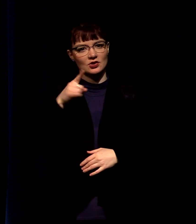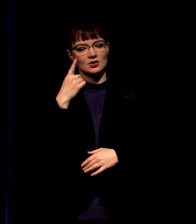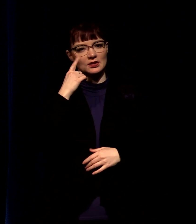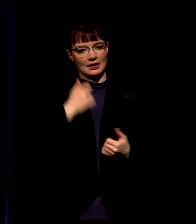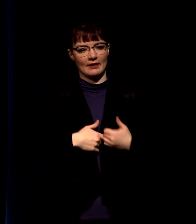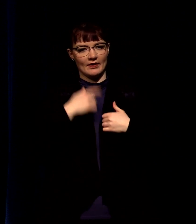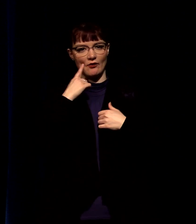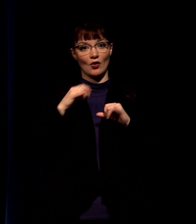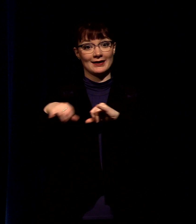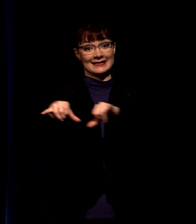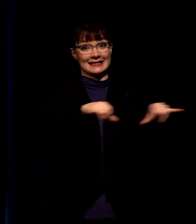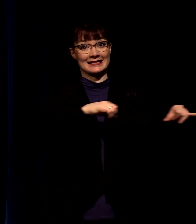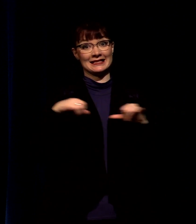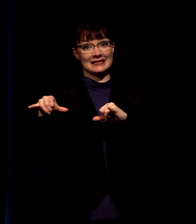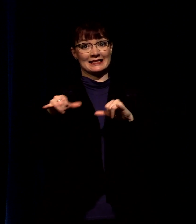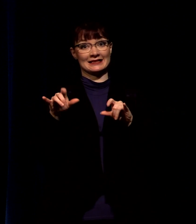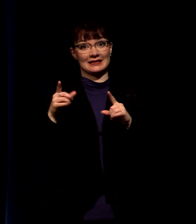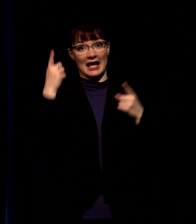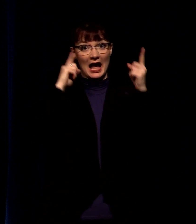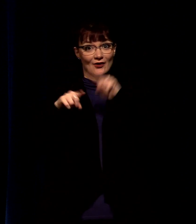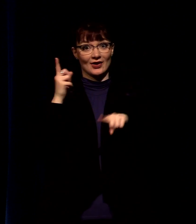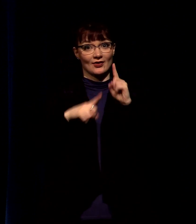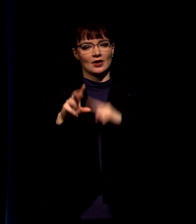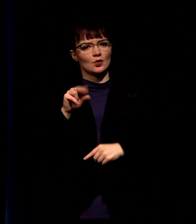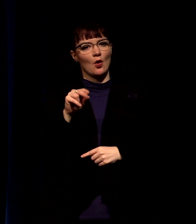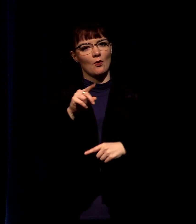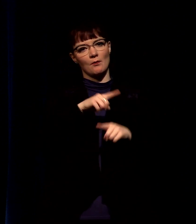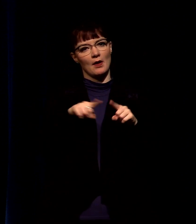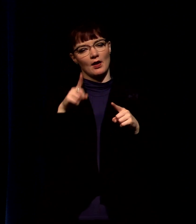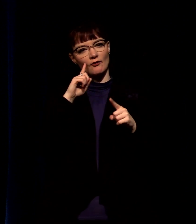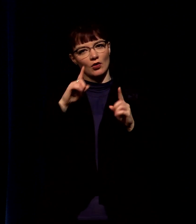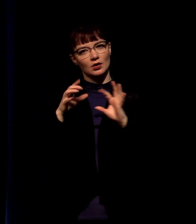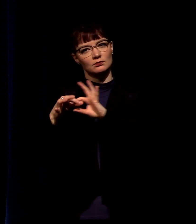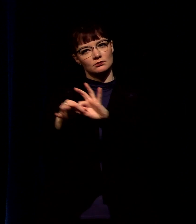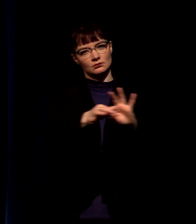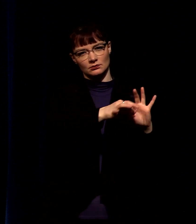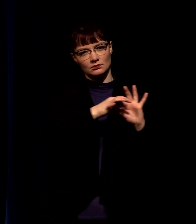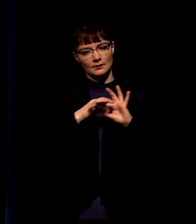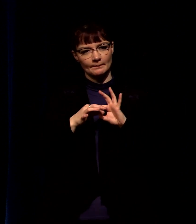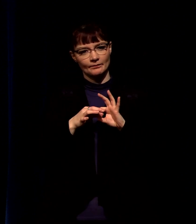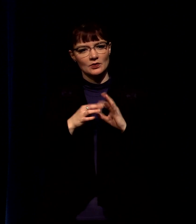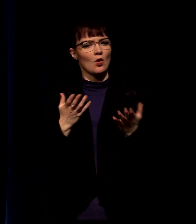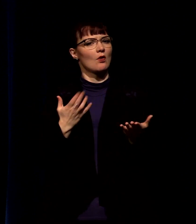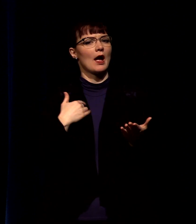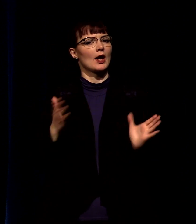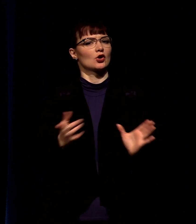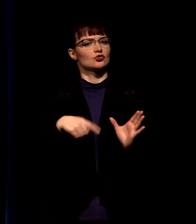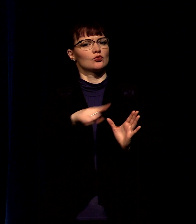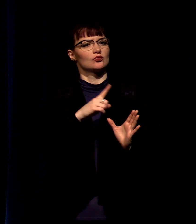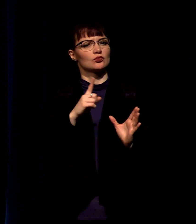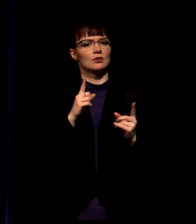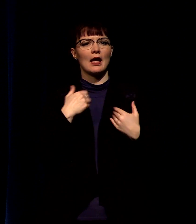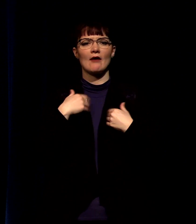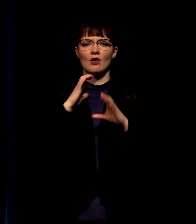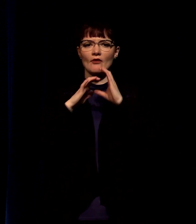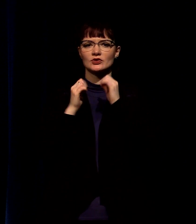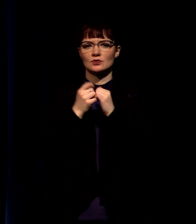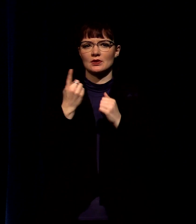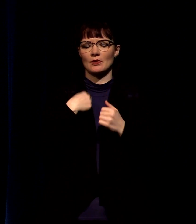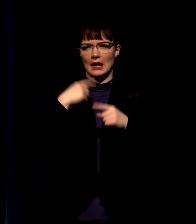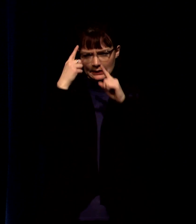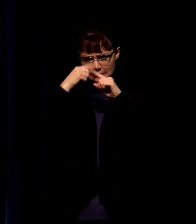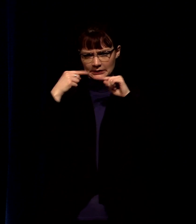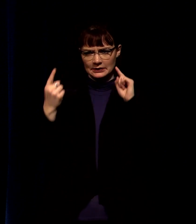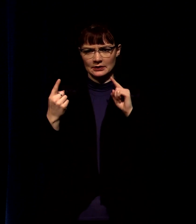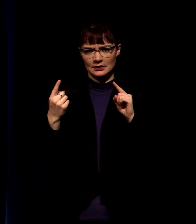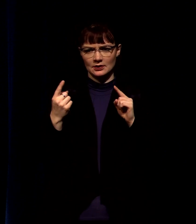and so church family can i just encourage you even in the coming weeks to converse with people that you might disagree with be slow